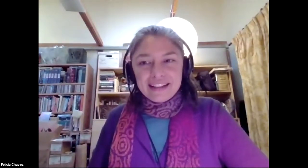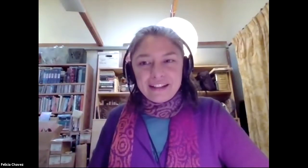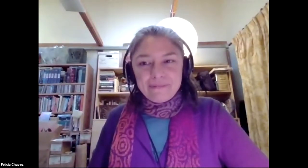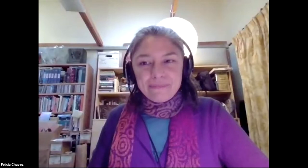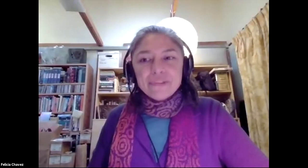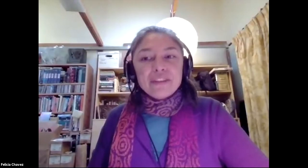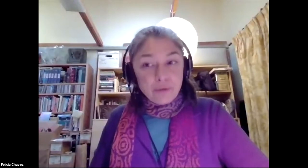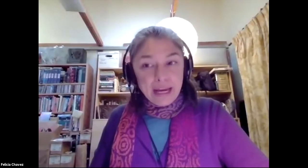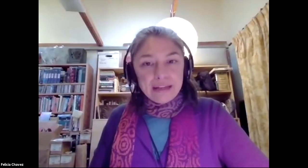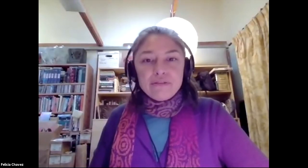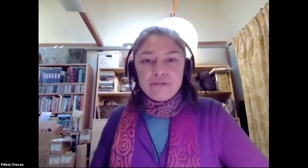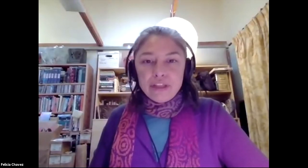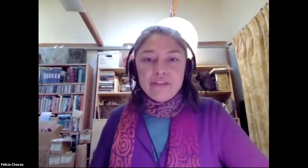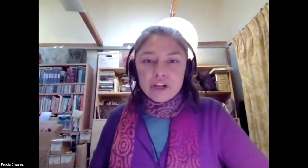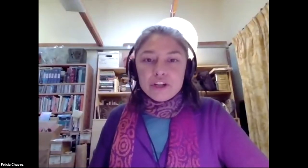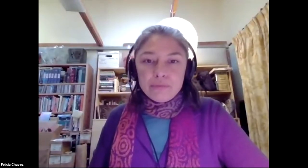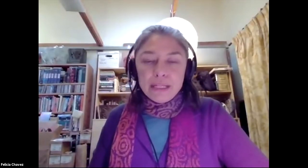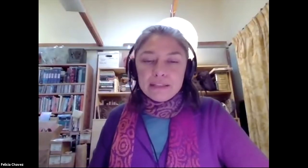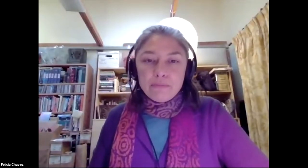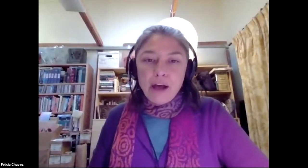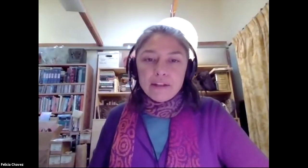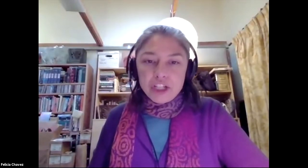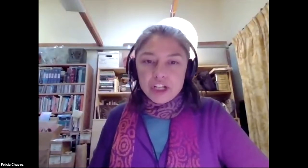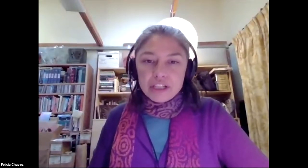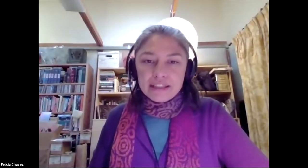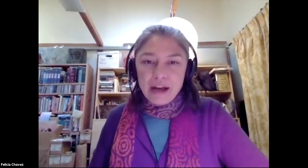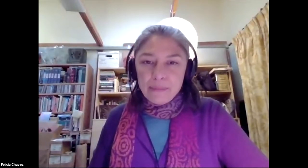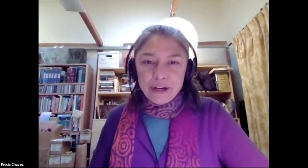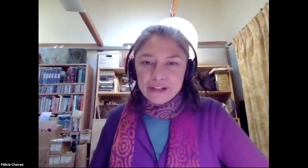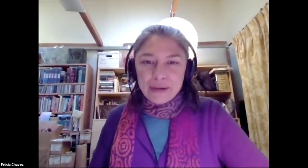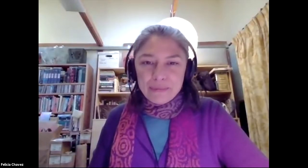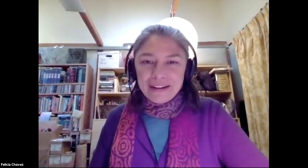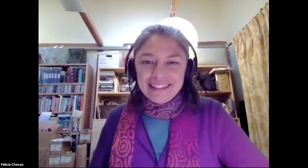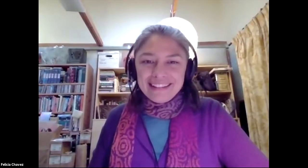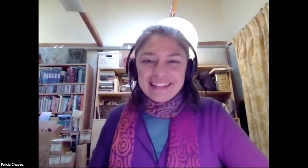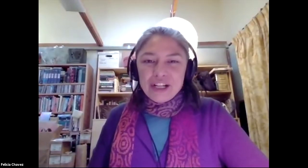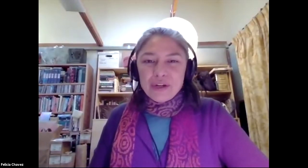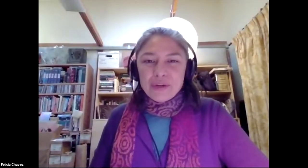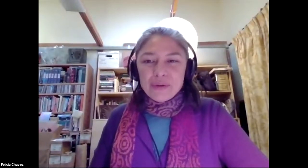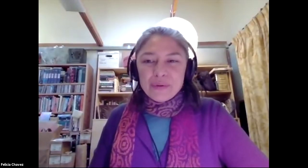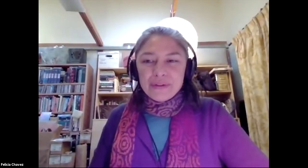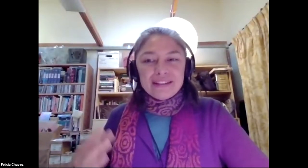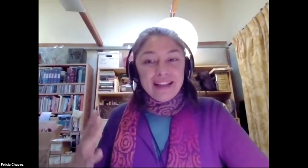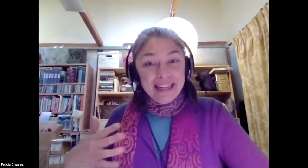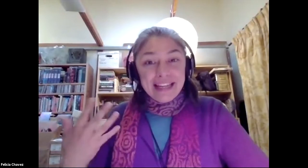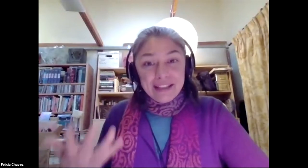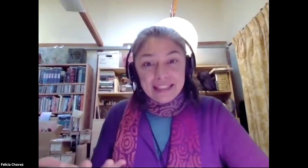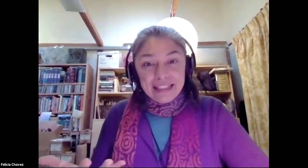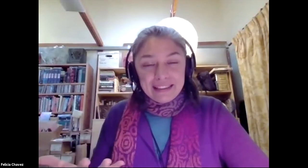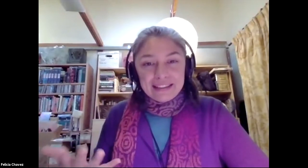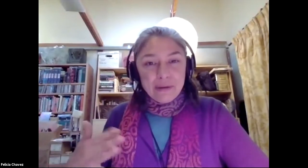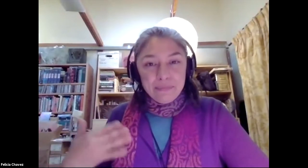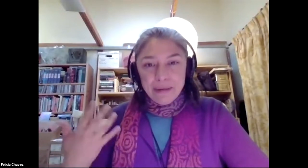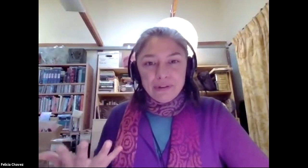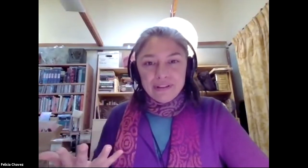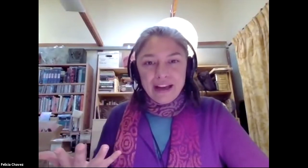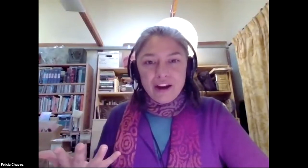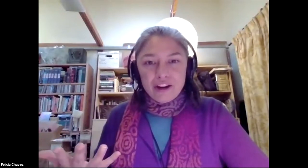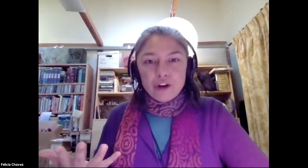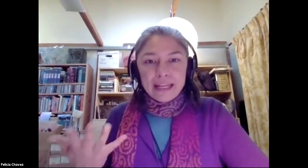is great then there should be some politicians up there somewhere who and it sounds like some people are already